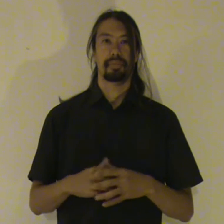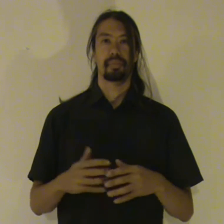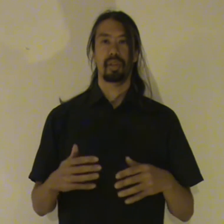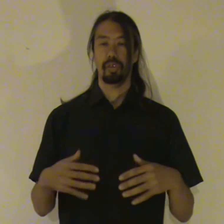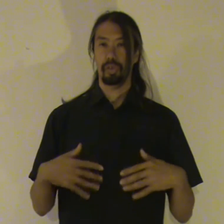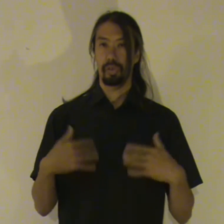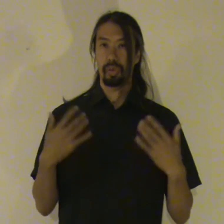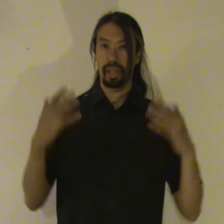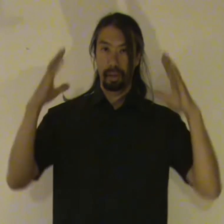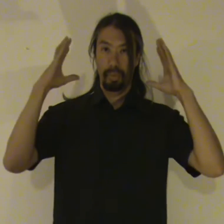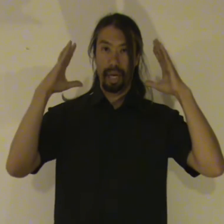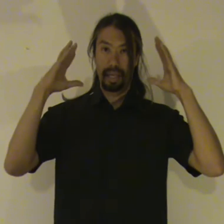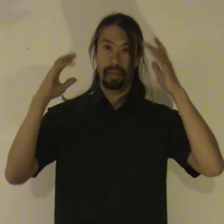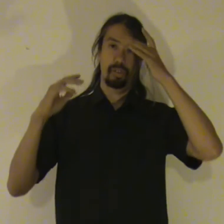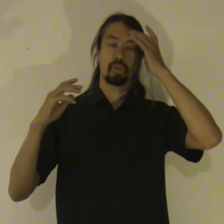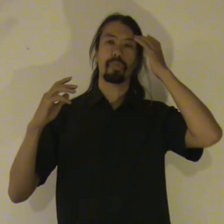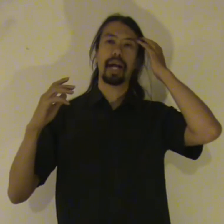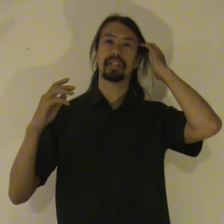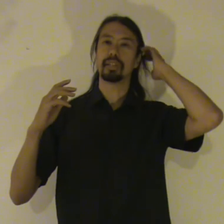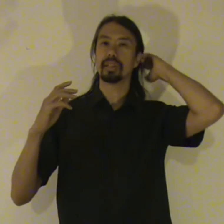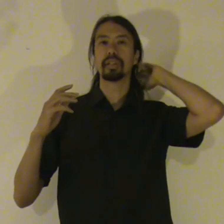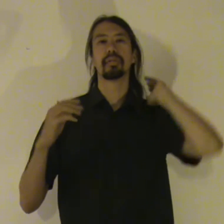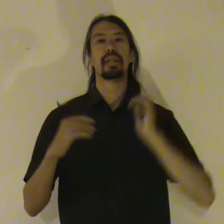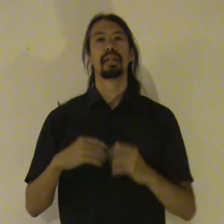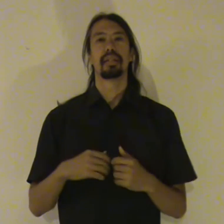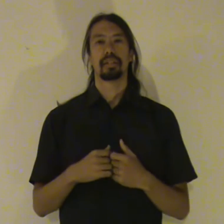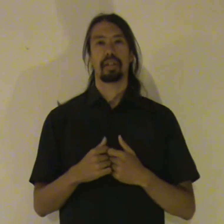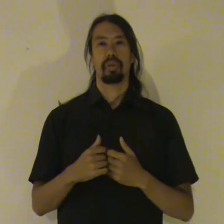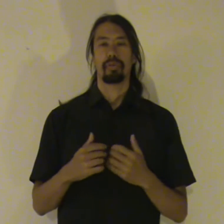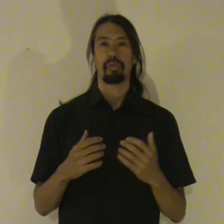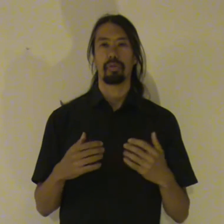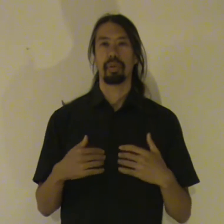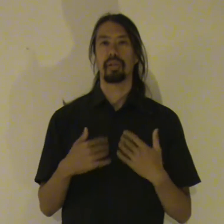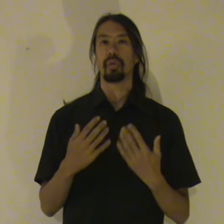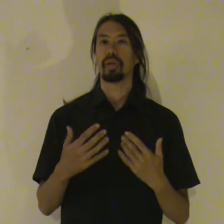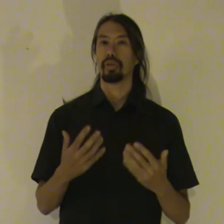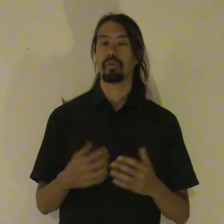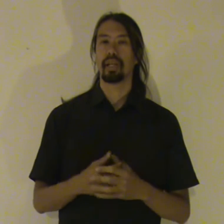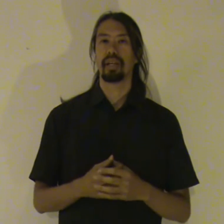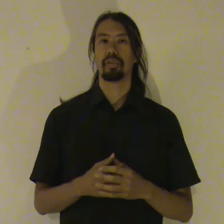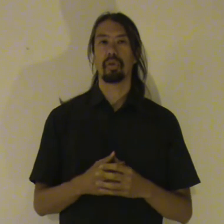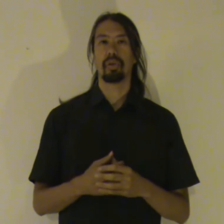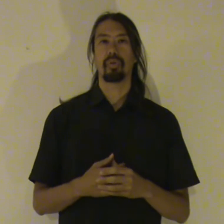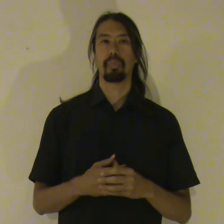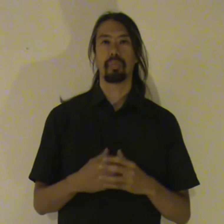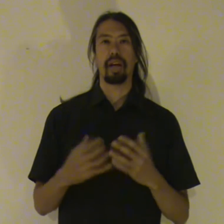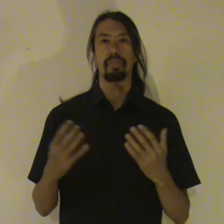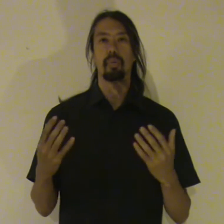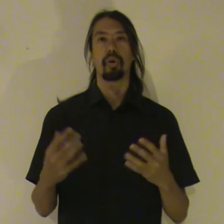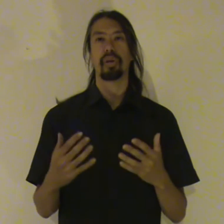It's also true that the brain stores patterns. So if you've been doing a lot of readings. Or you have been worrying